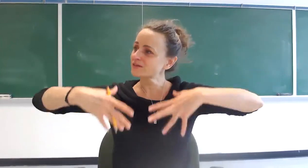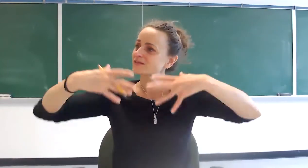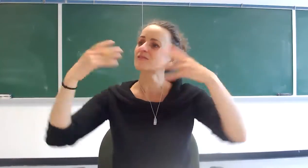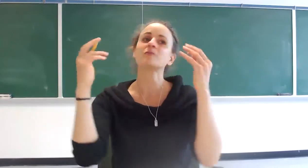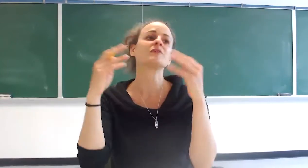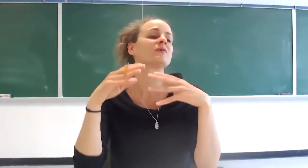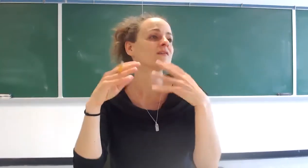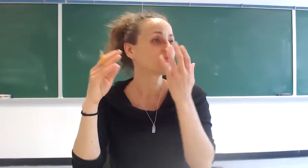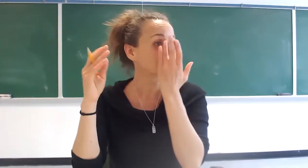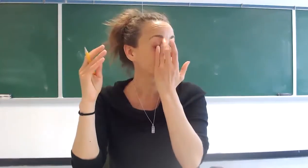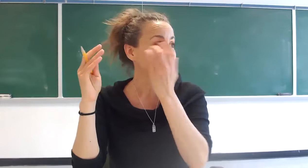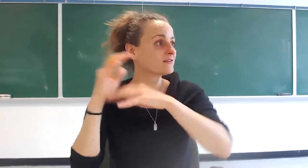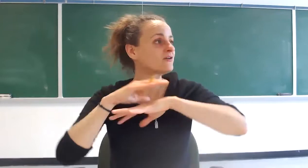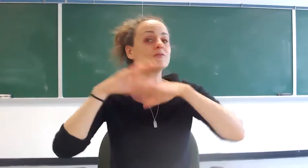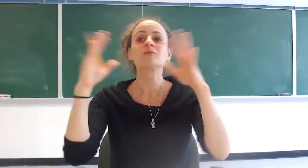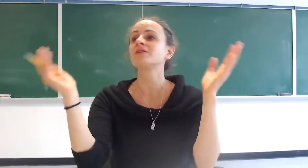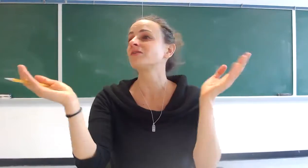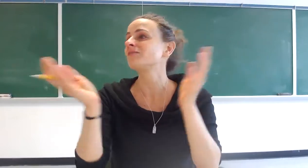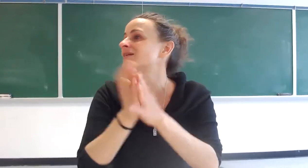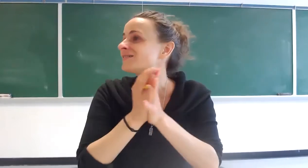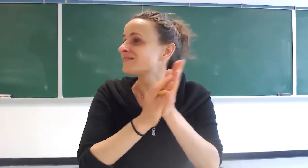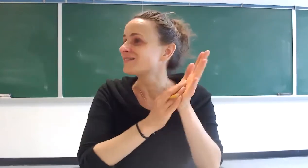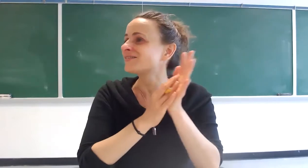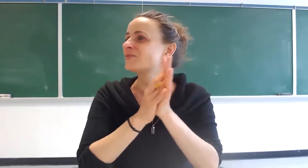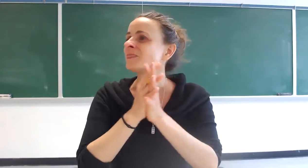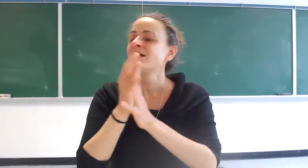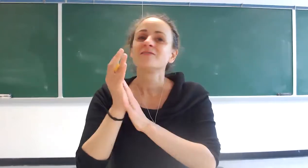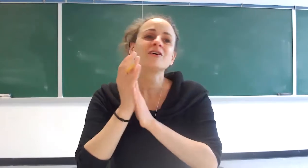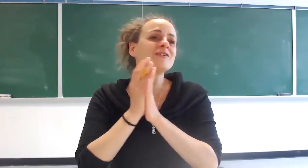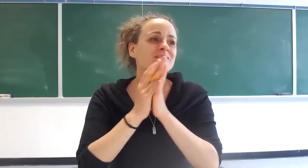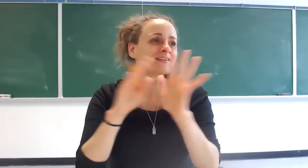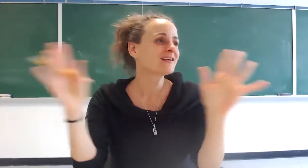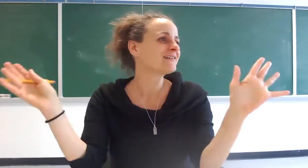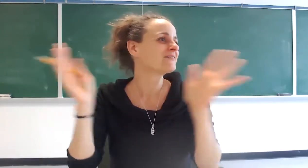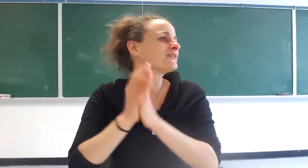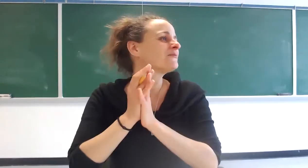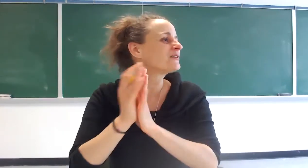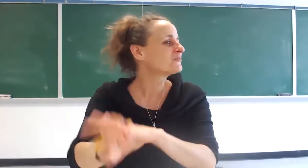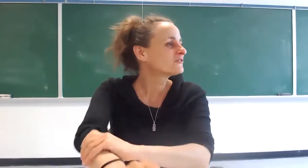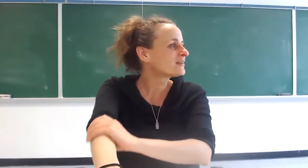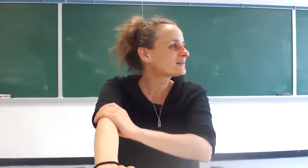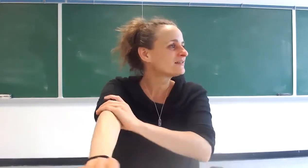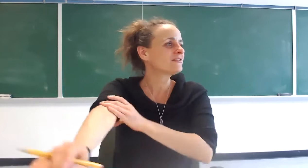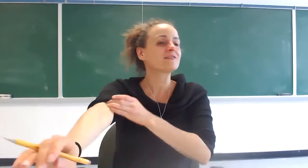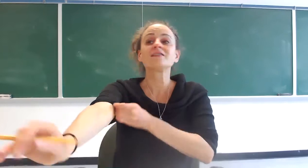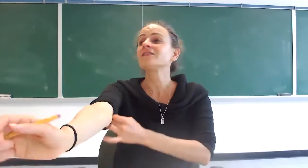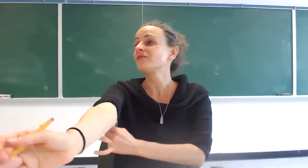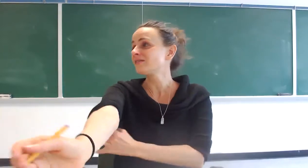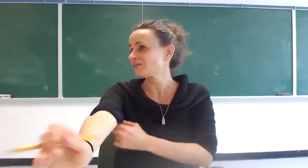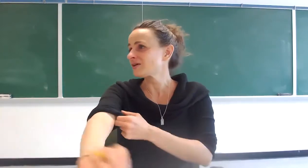stuff we'll be doing some yoga this is all and we'll be learning meditation so very interesting class I really welcome you to that class it's easier than this one